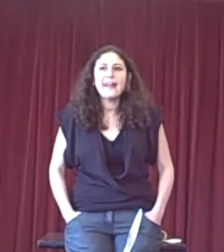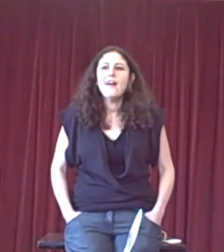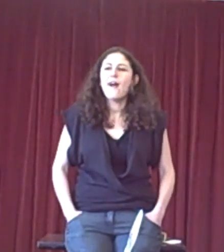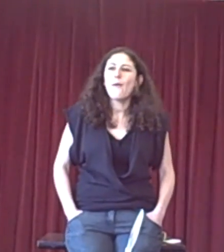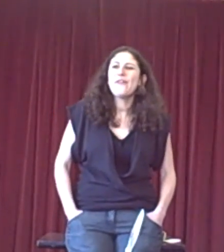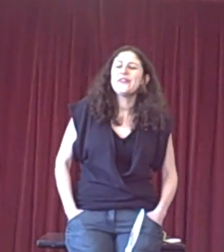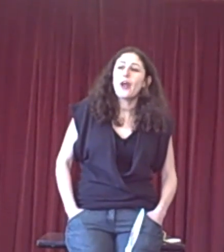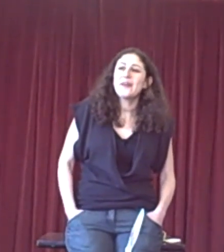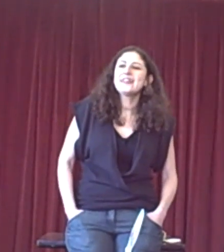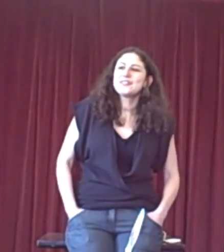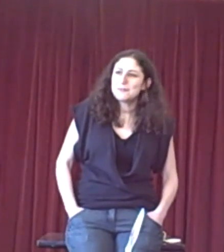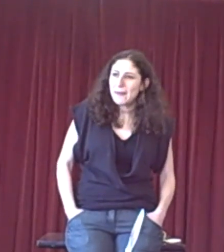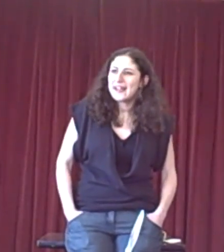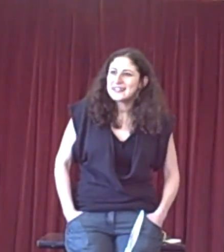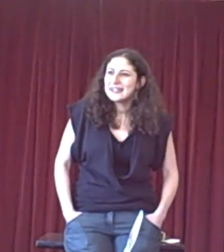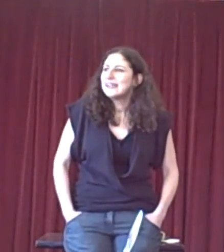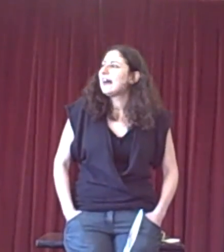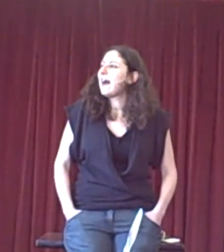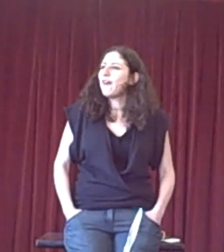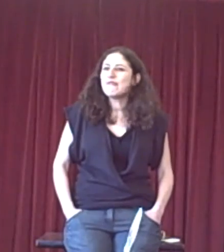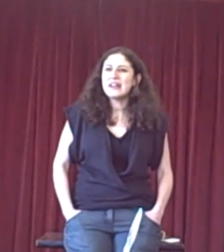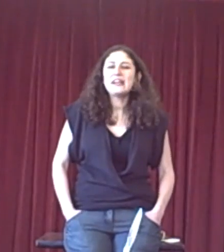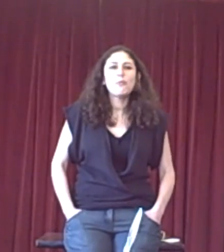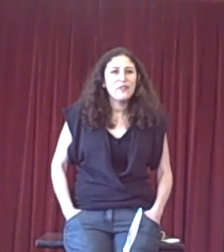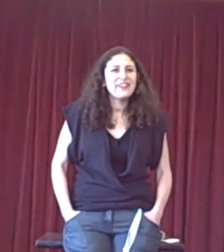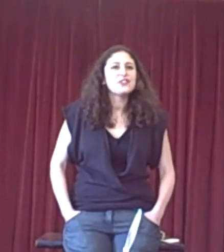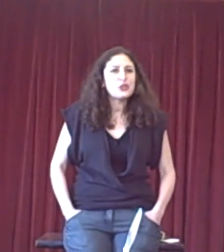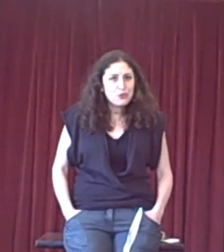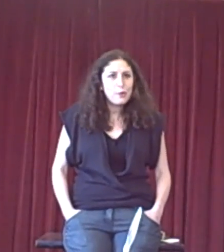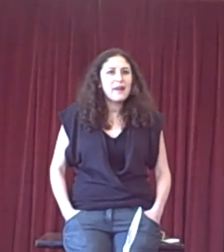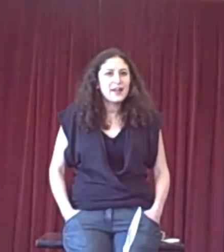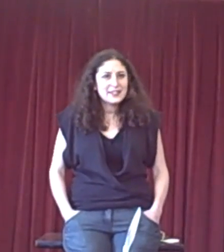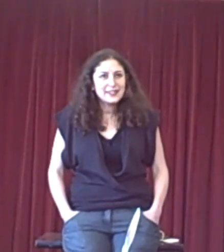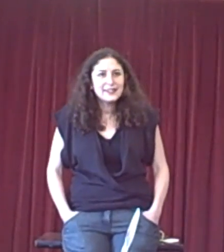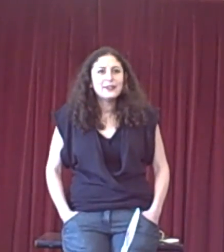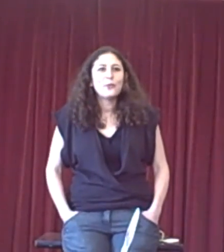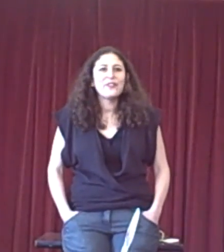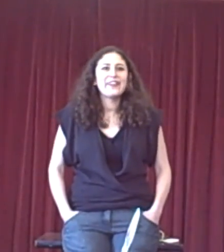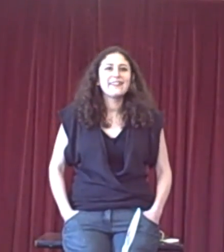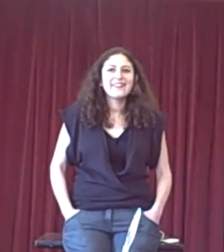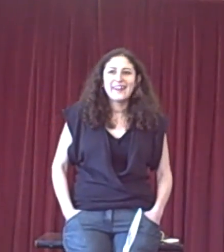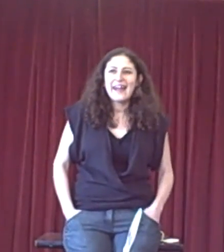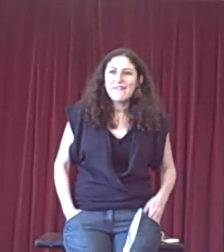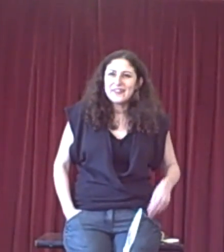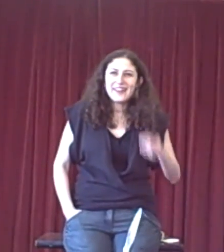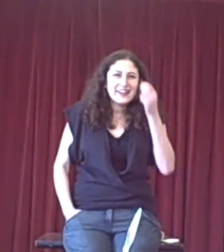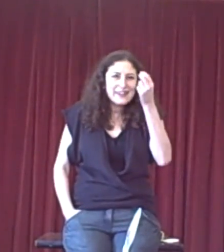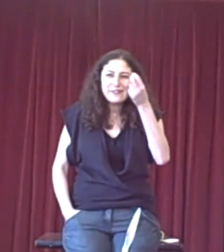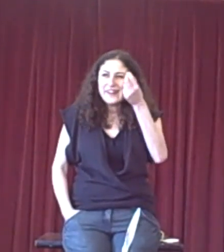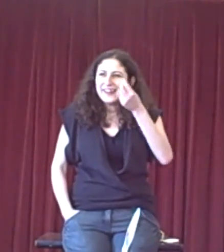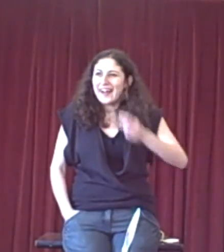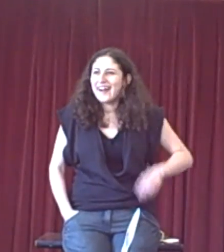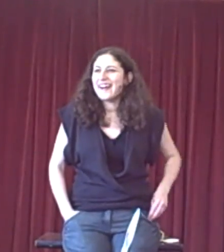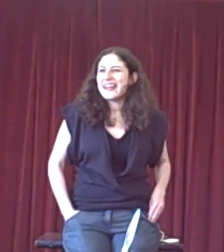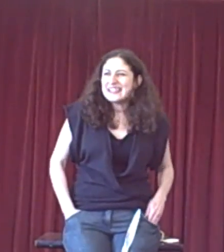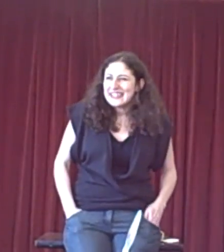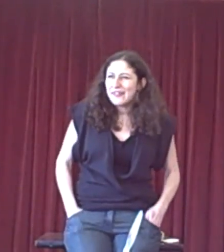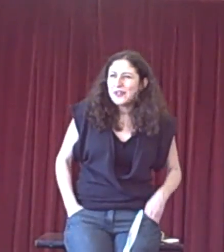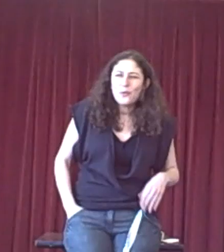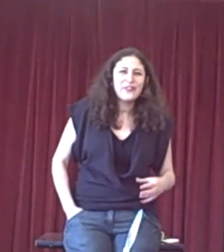I want you going into the bait really wanting to draw blood, wanting to have this kind of instinct that you want